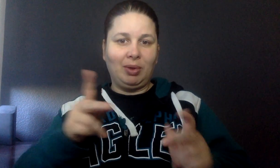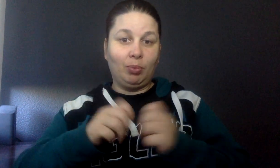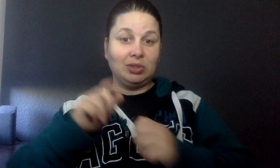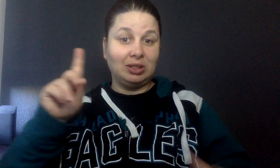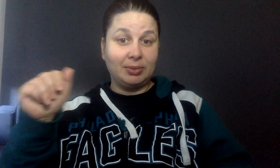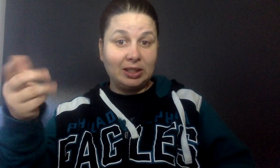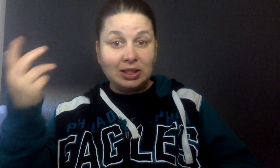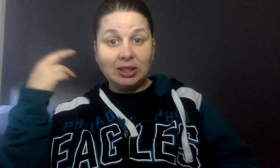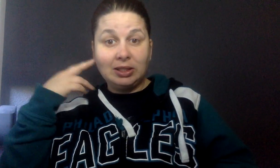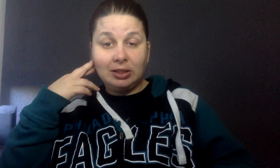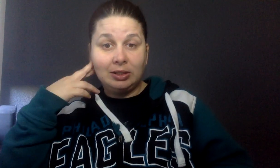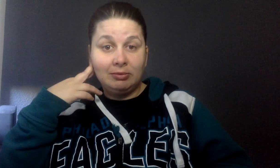people are describing.